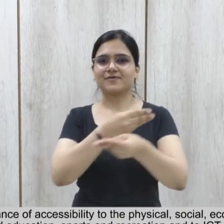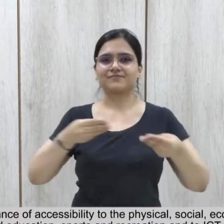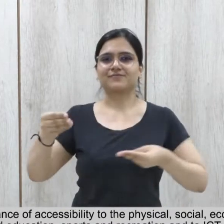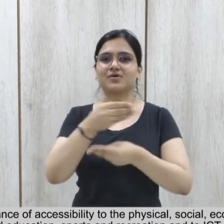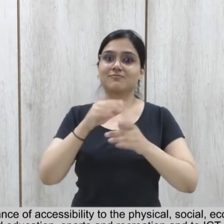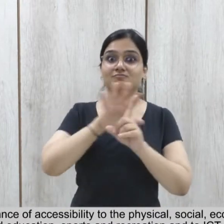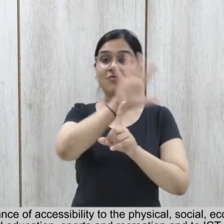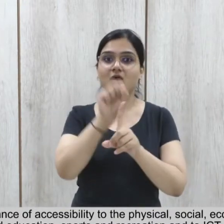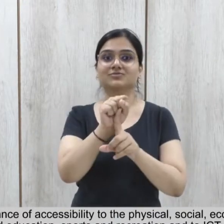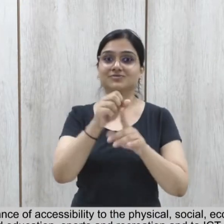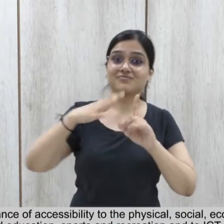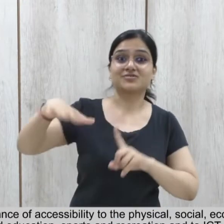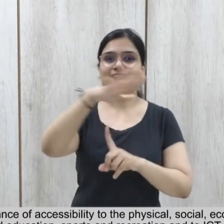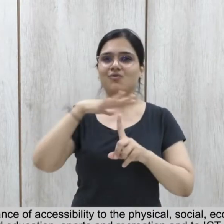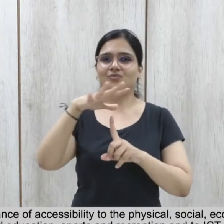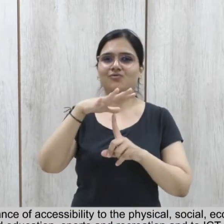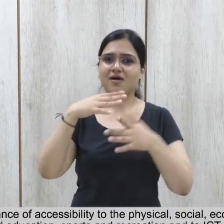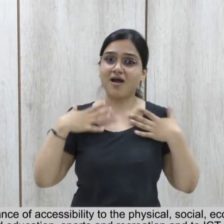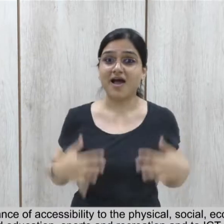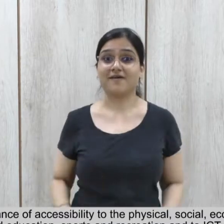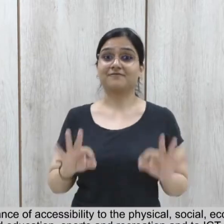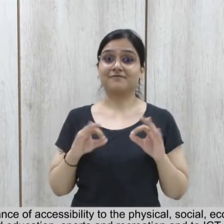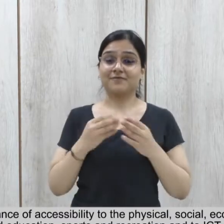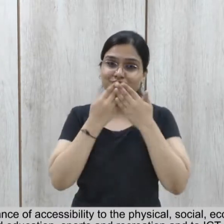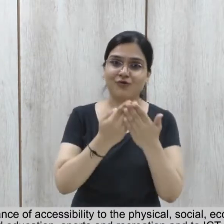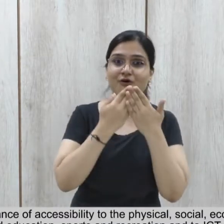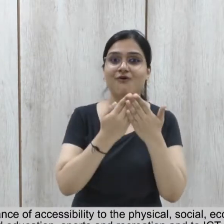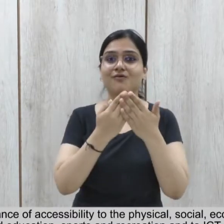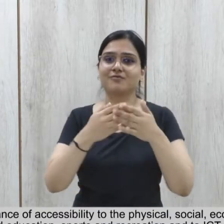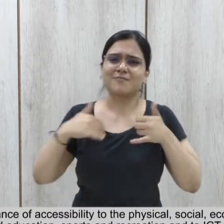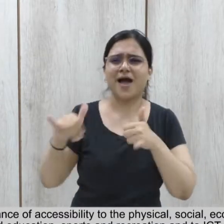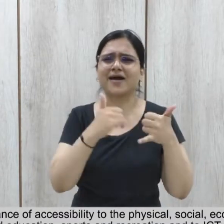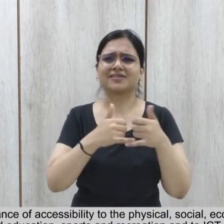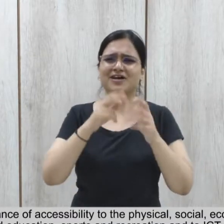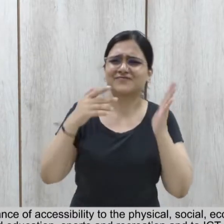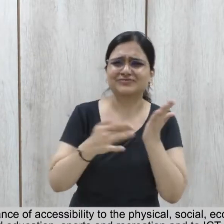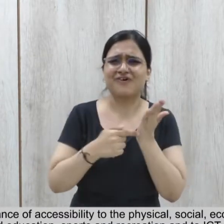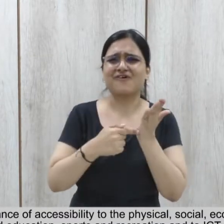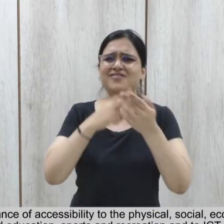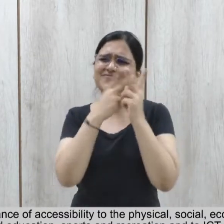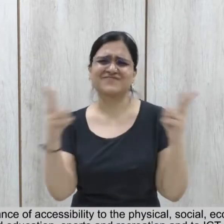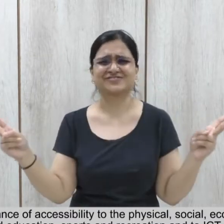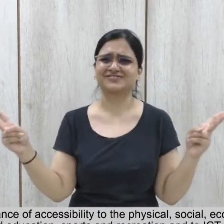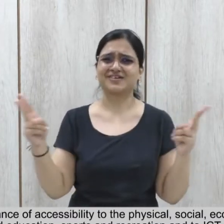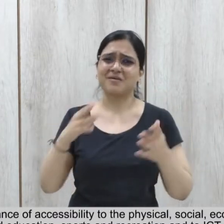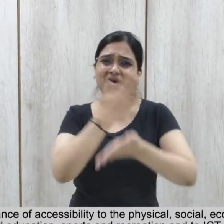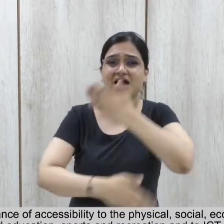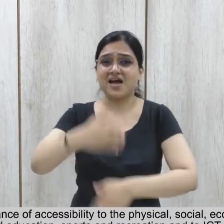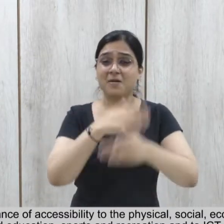social, economic and cultural environment, to health and education, sports